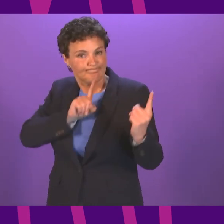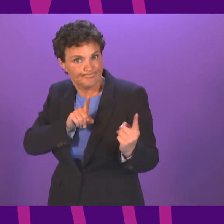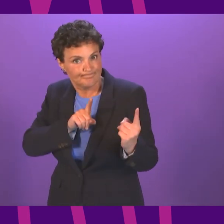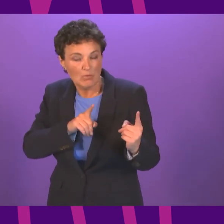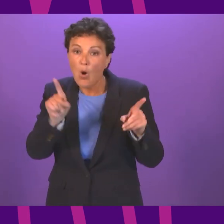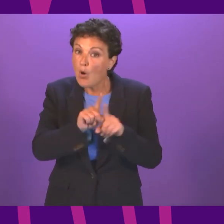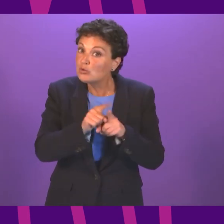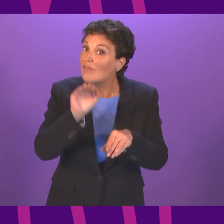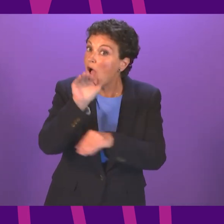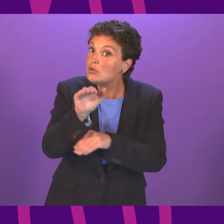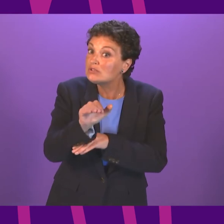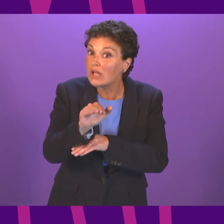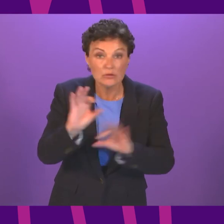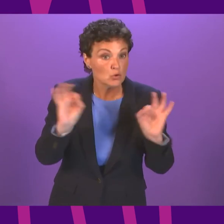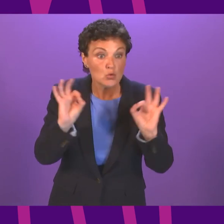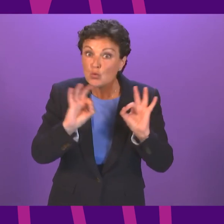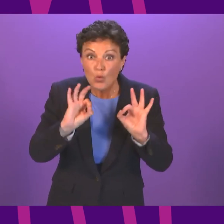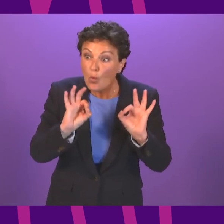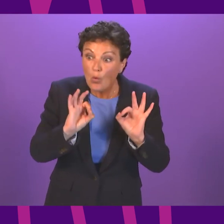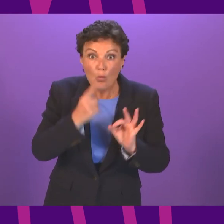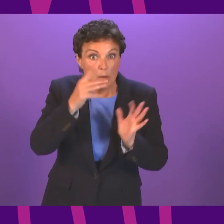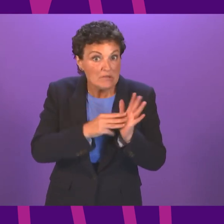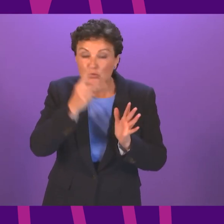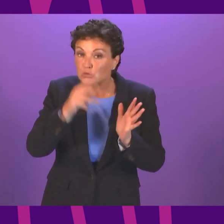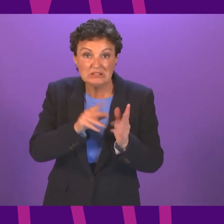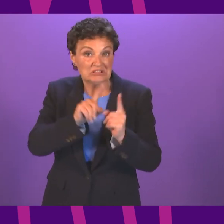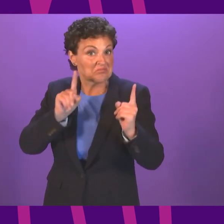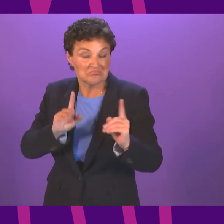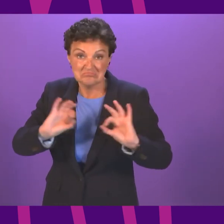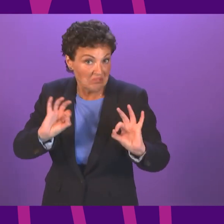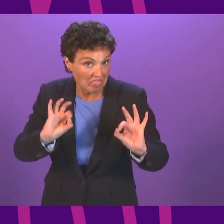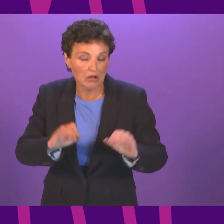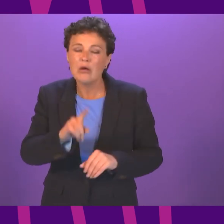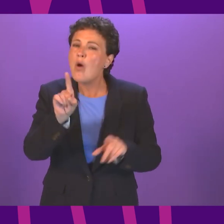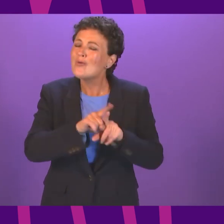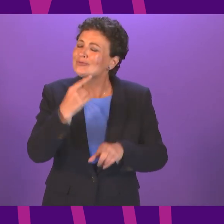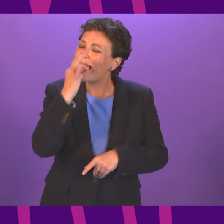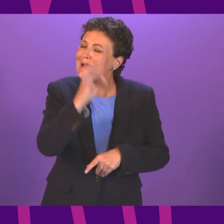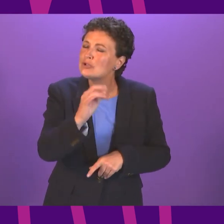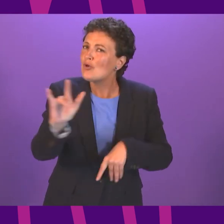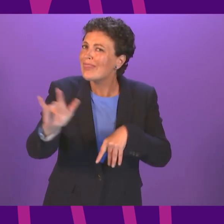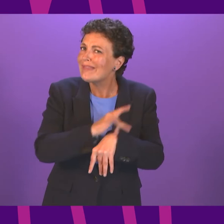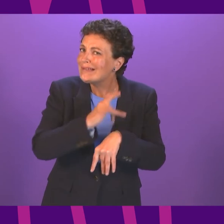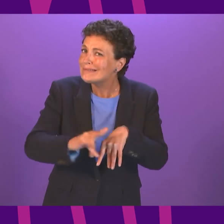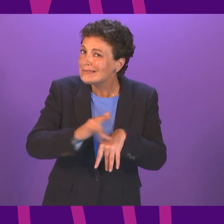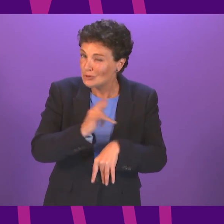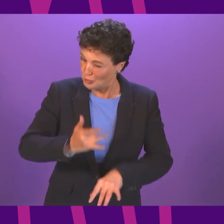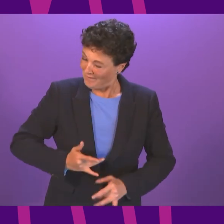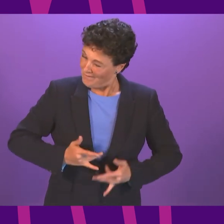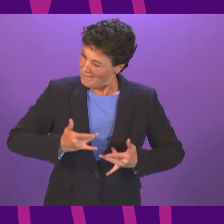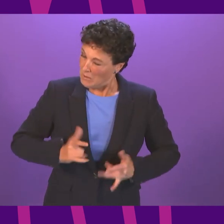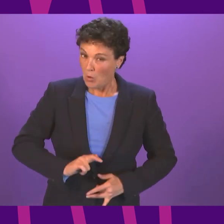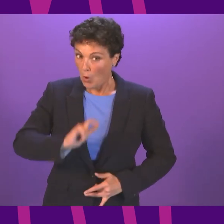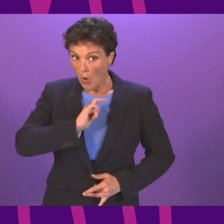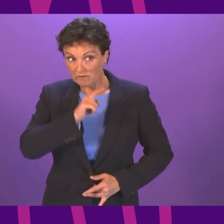In regard to looking forward, is she confident that theatres and cinemas will be able to have no restrictions come the autumn